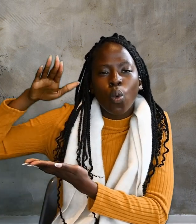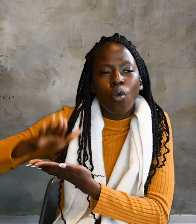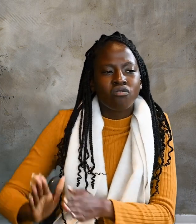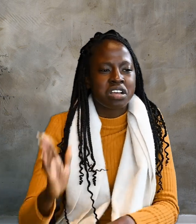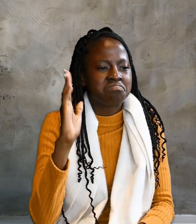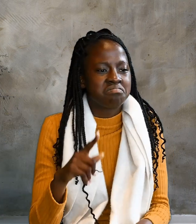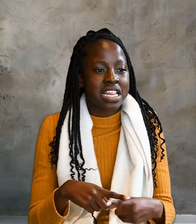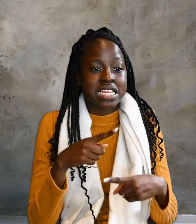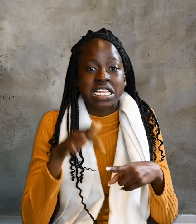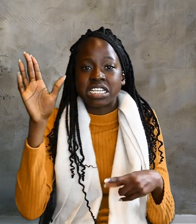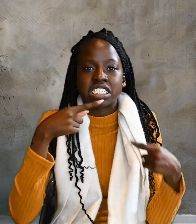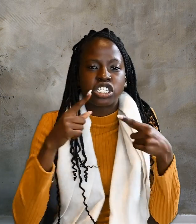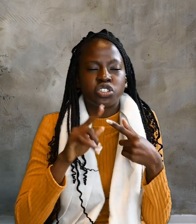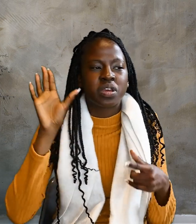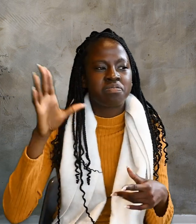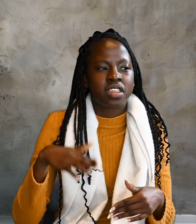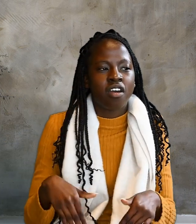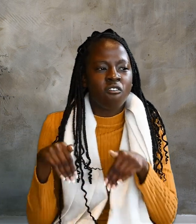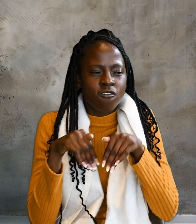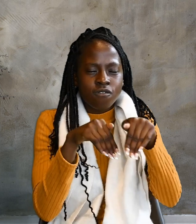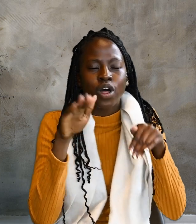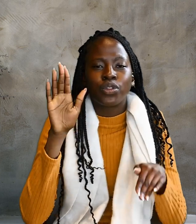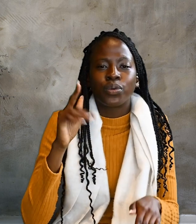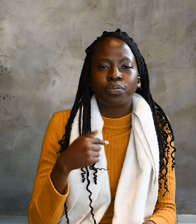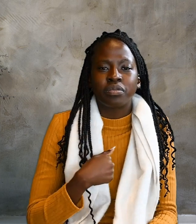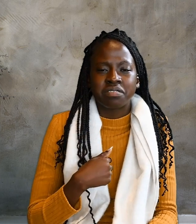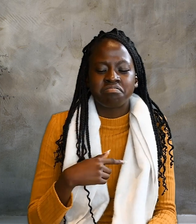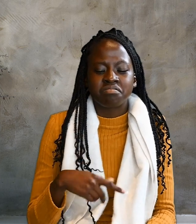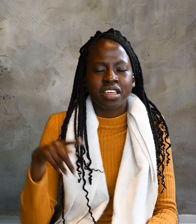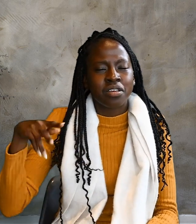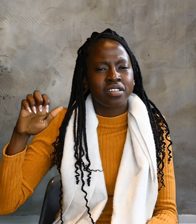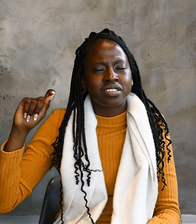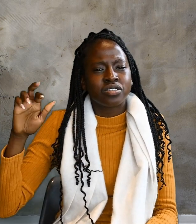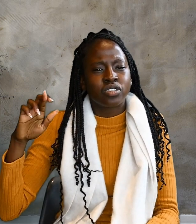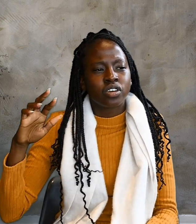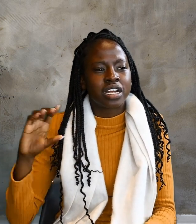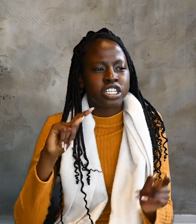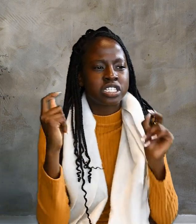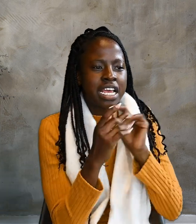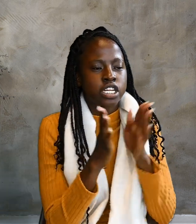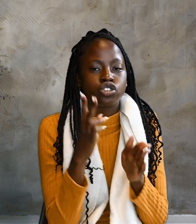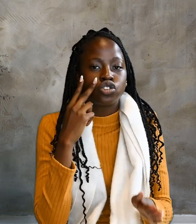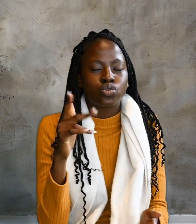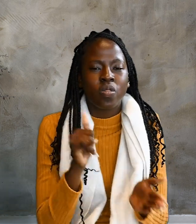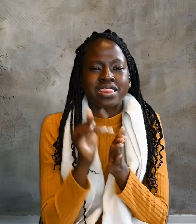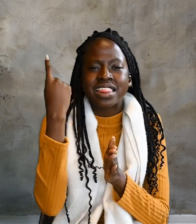he said to him, Follow me. Peter turned and saw that the disciple